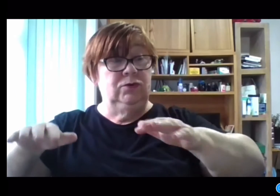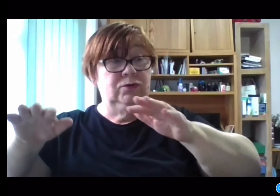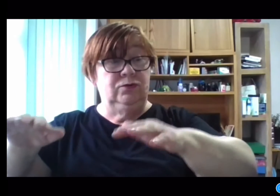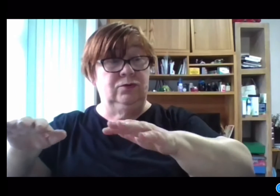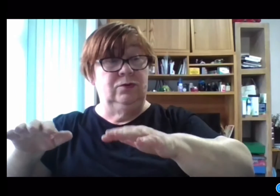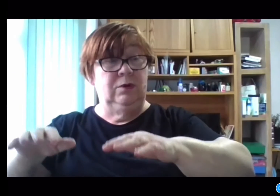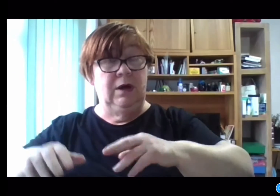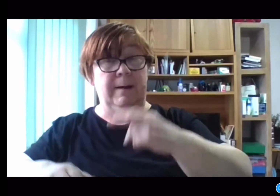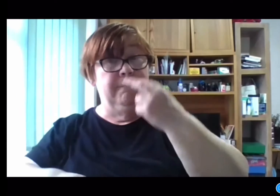Jesus.